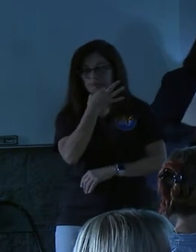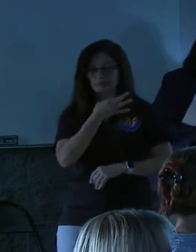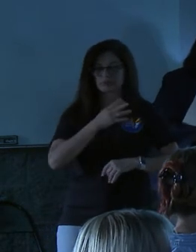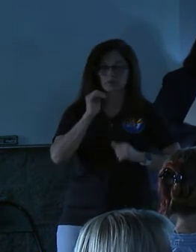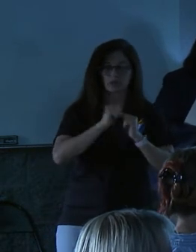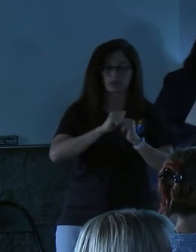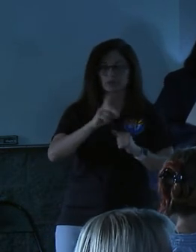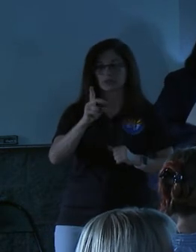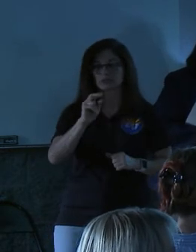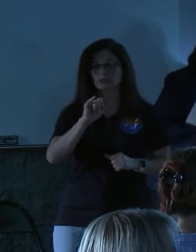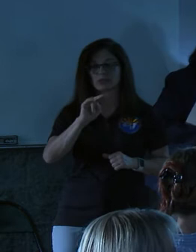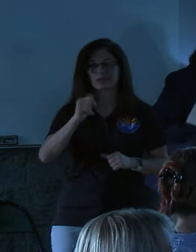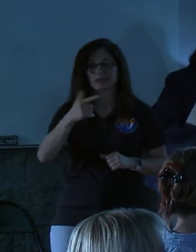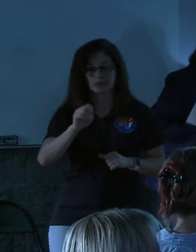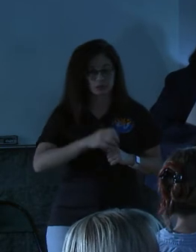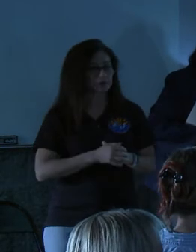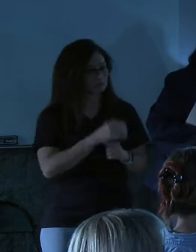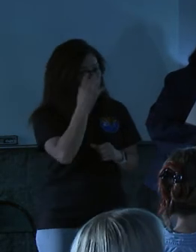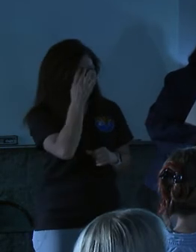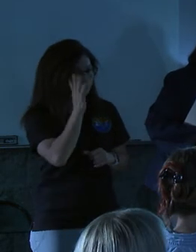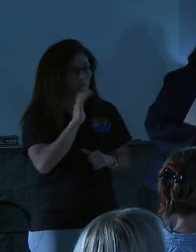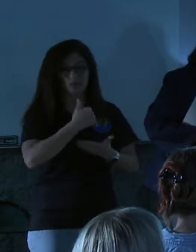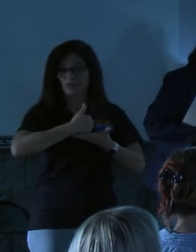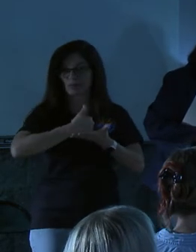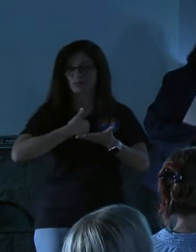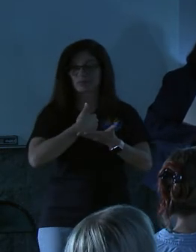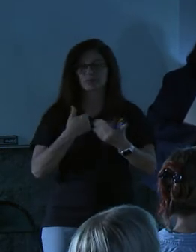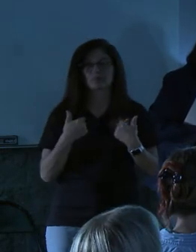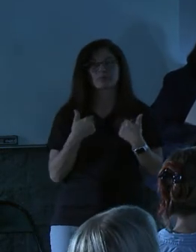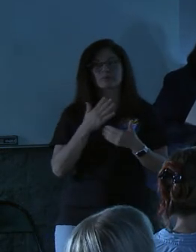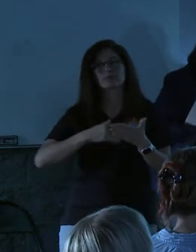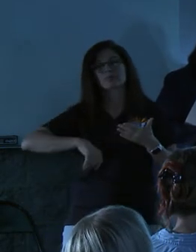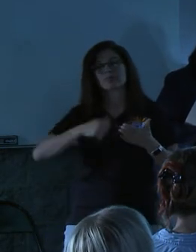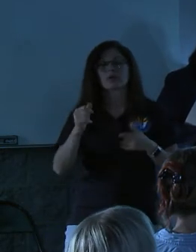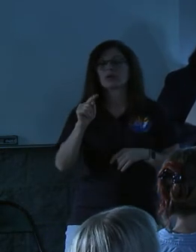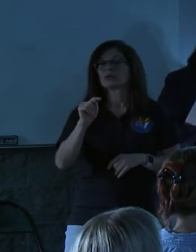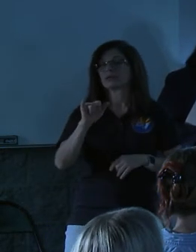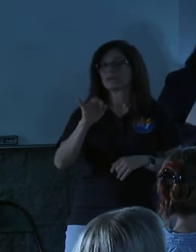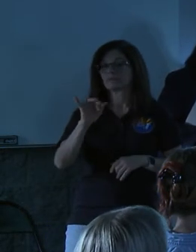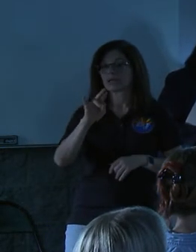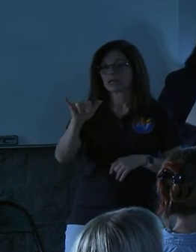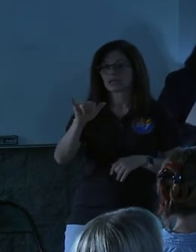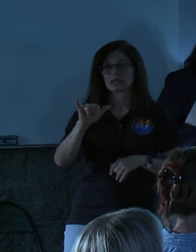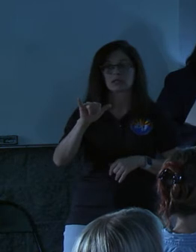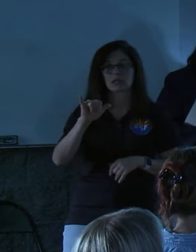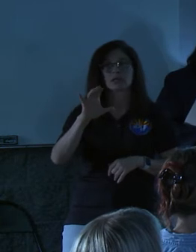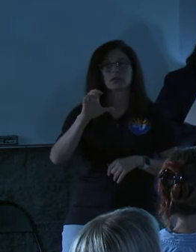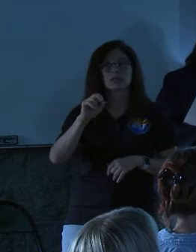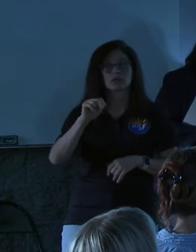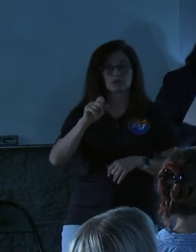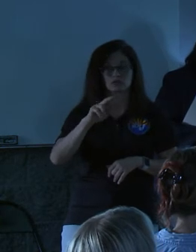drainages and in these things. And he's going to help us. We have some other activity construction. We